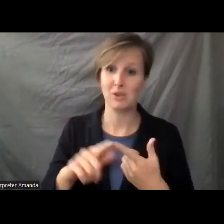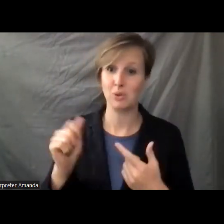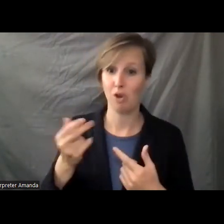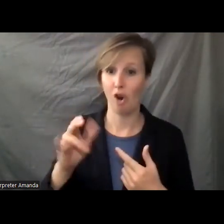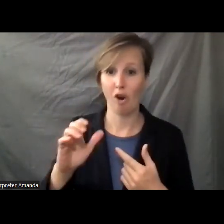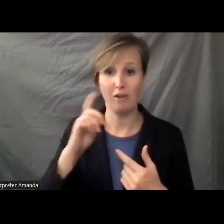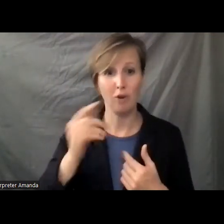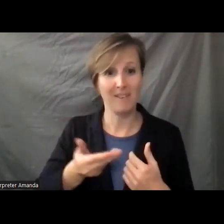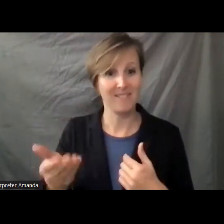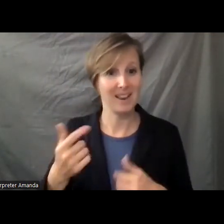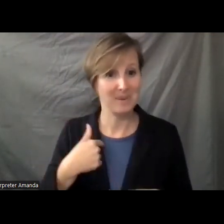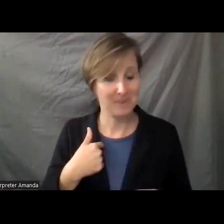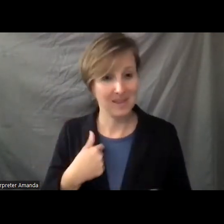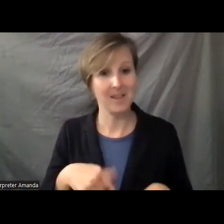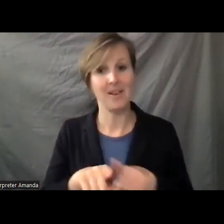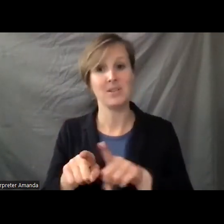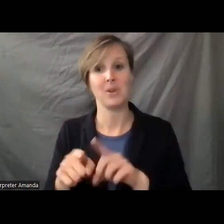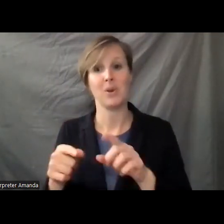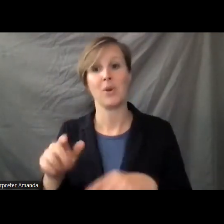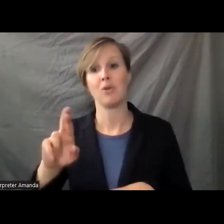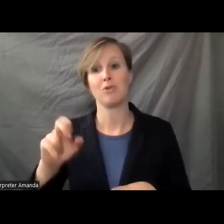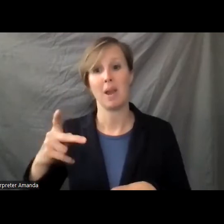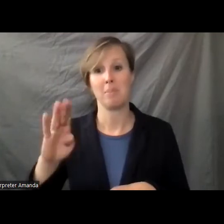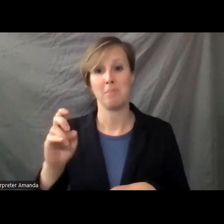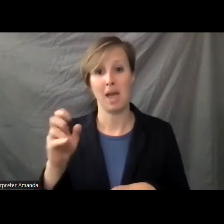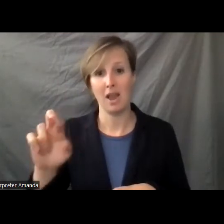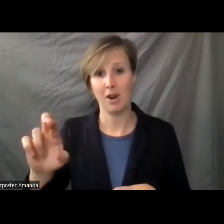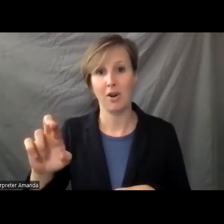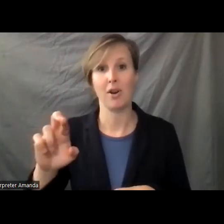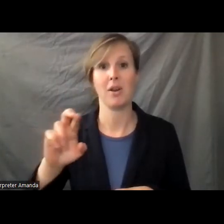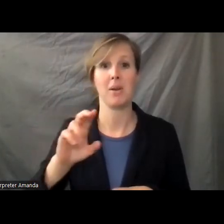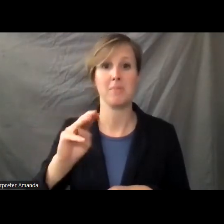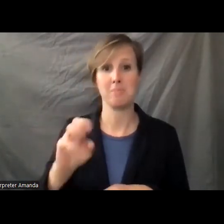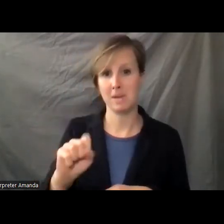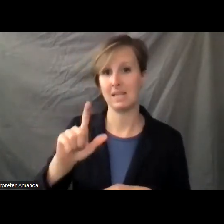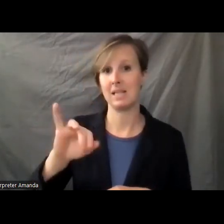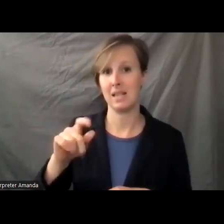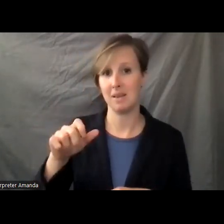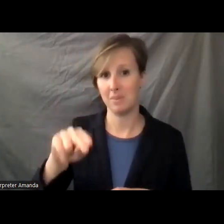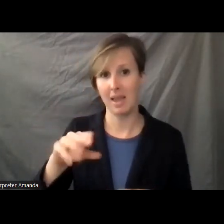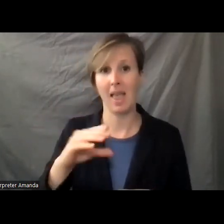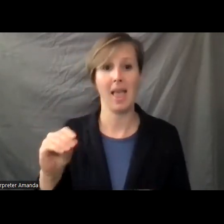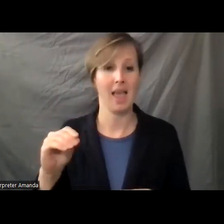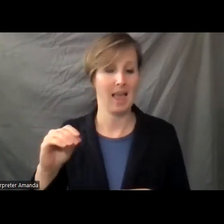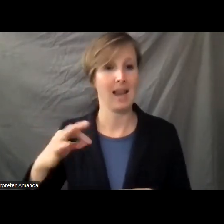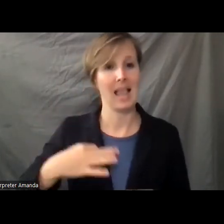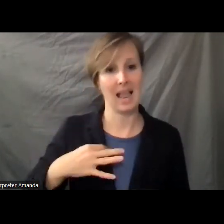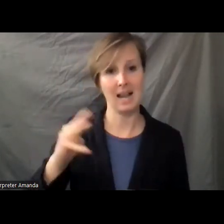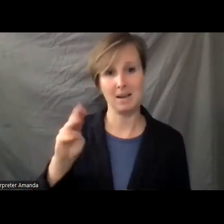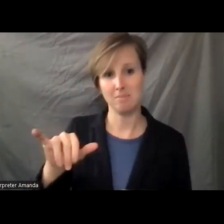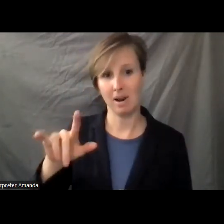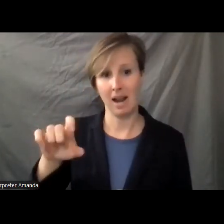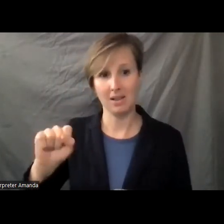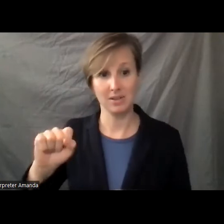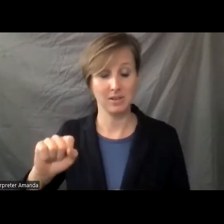inviting me, and also to Representative Beyer, Ms. Slipsman, and Candidate Miles as well. This is the first time